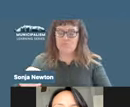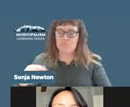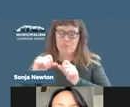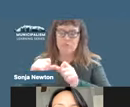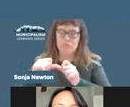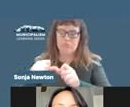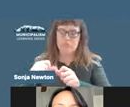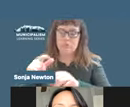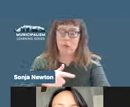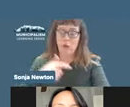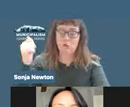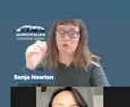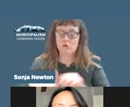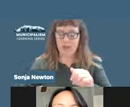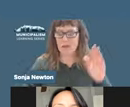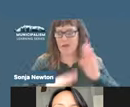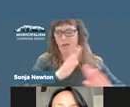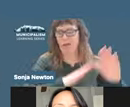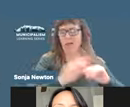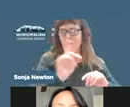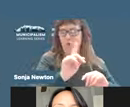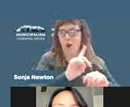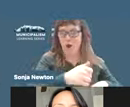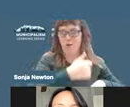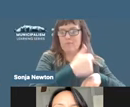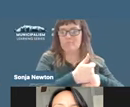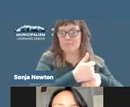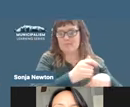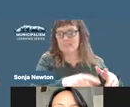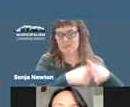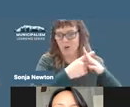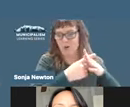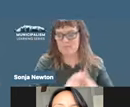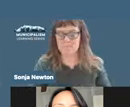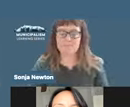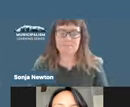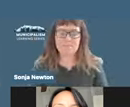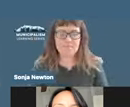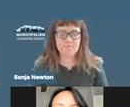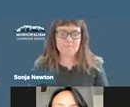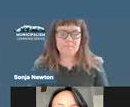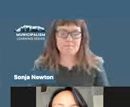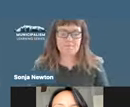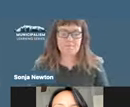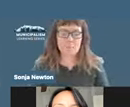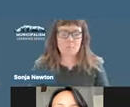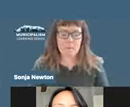spaces where they originated. El legado de estas municipalidad